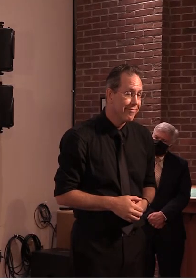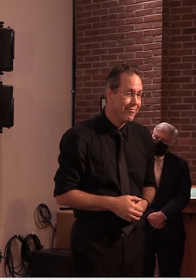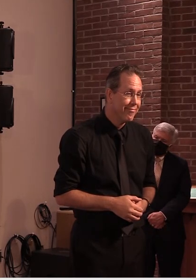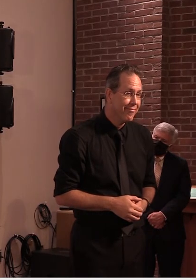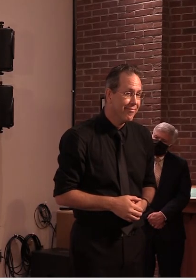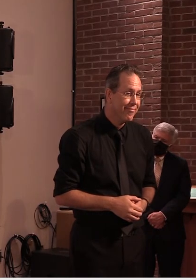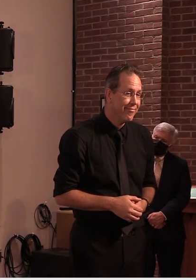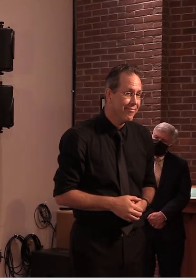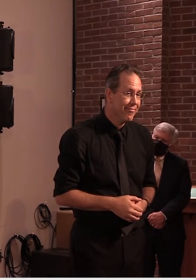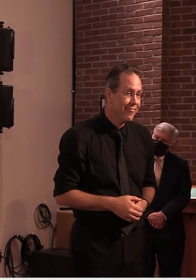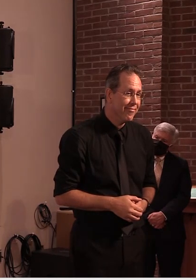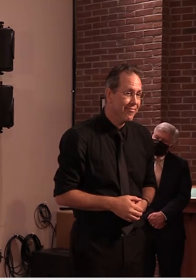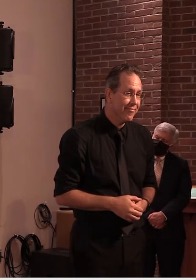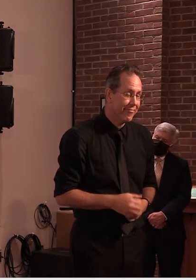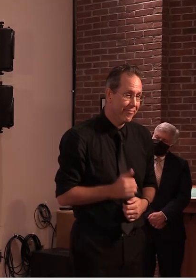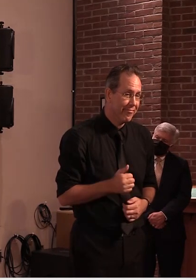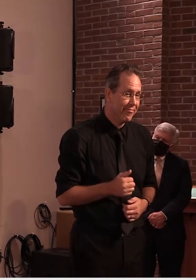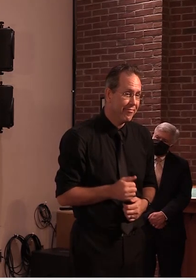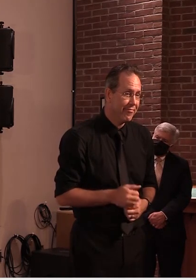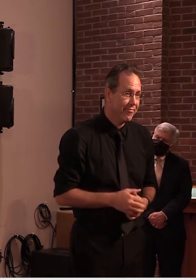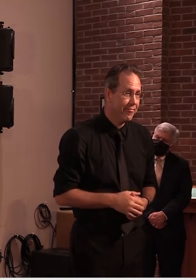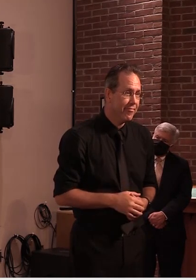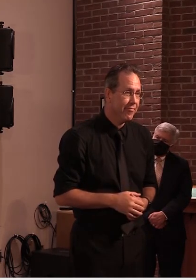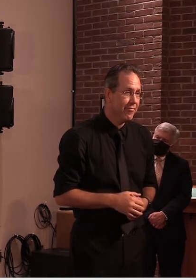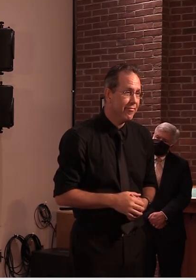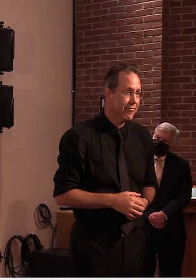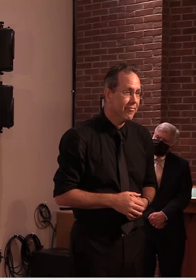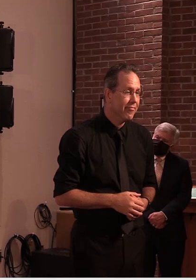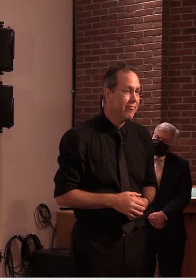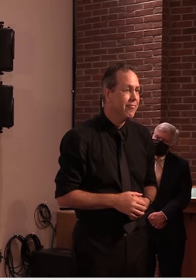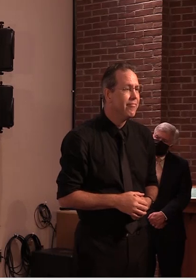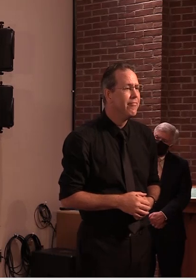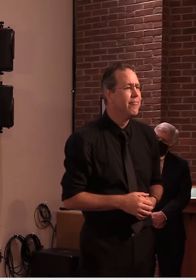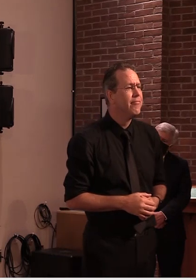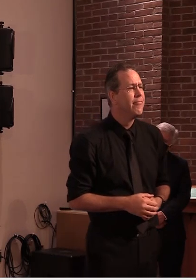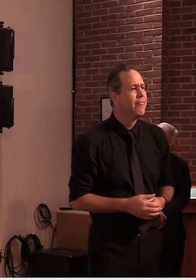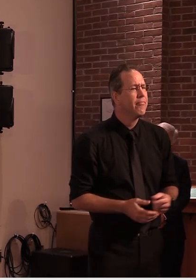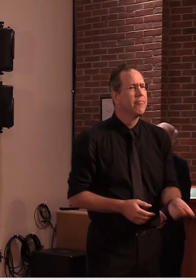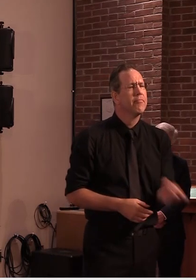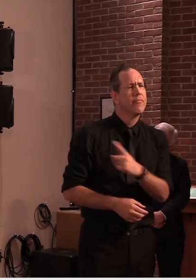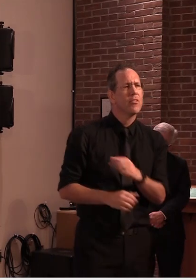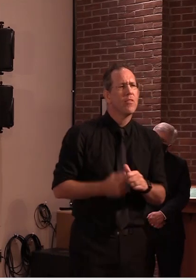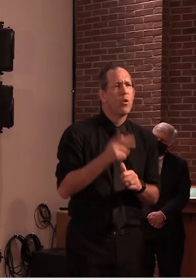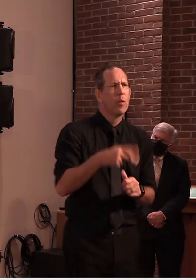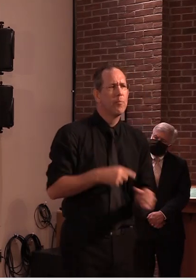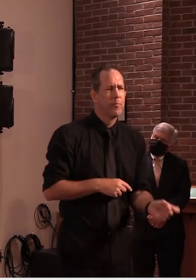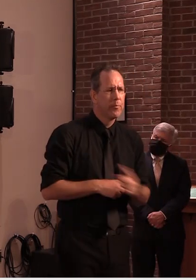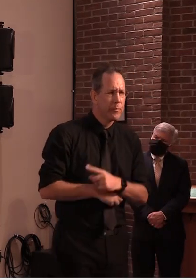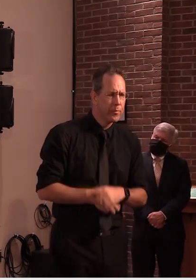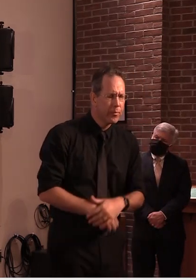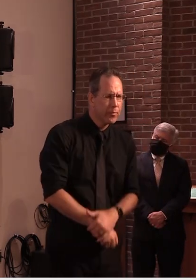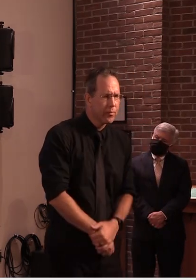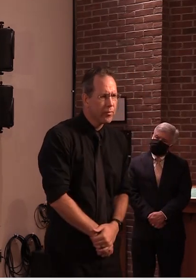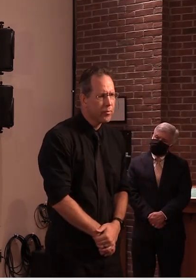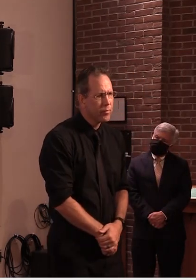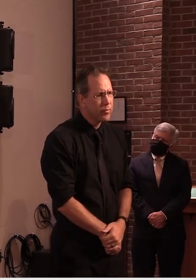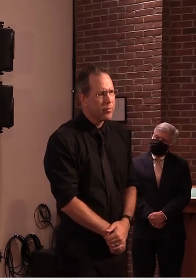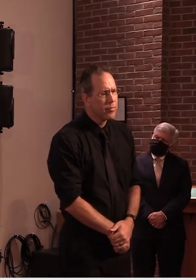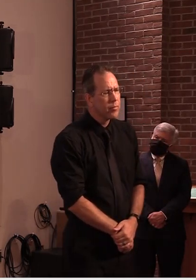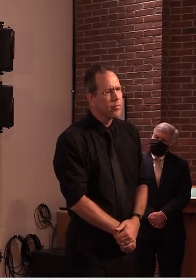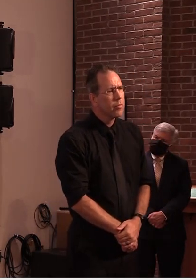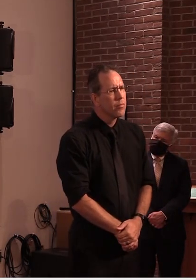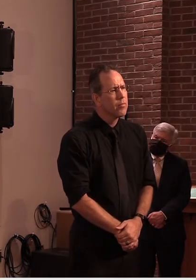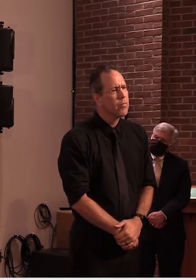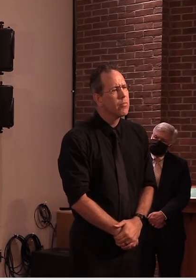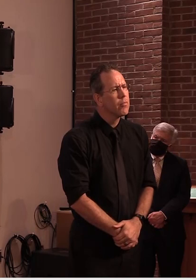thank you i had i had one quick follow-up which is you mentioned that officers uh or individuals who work in